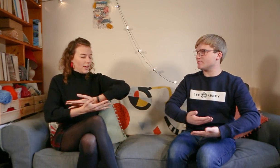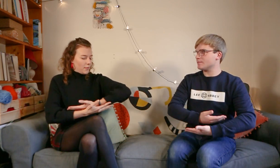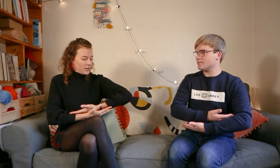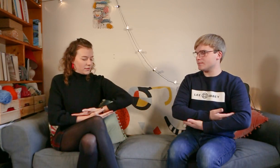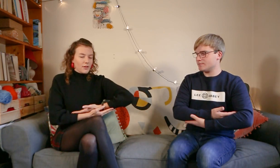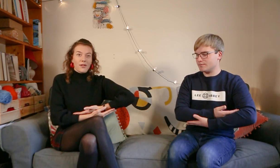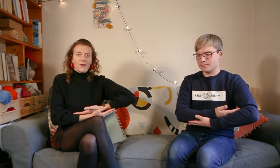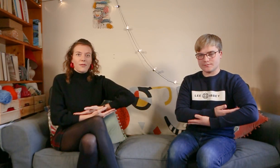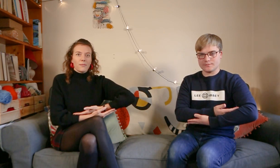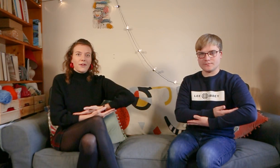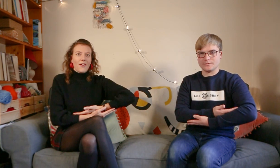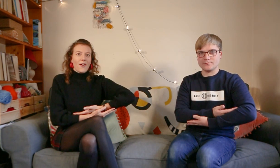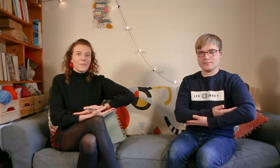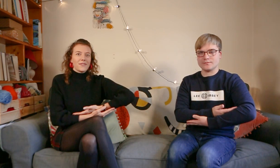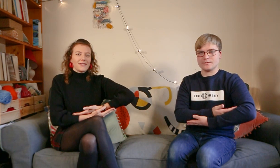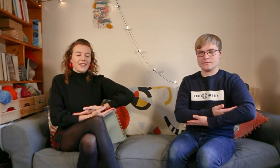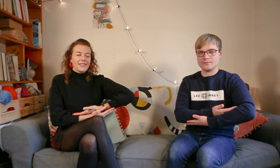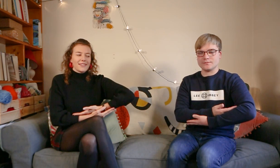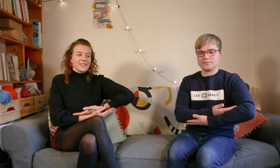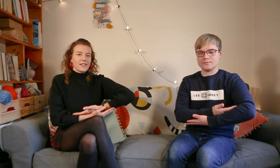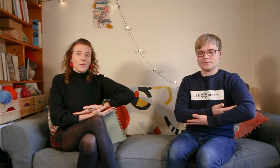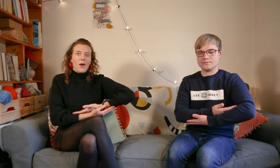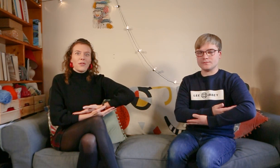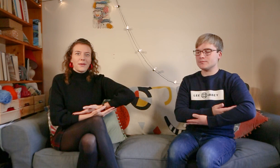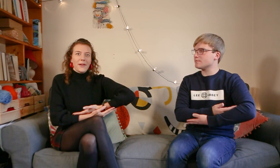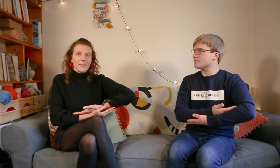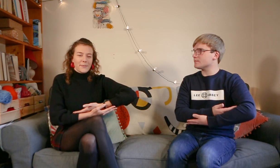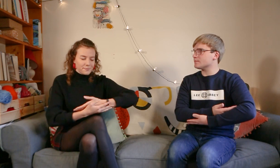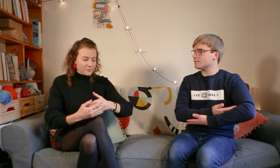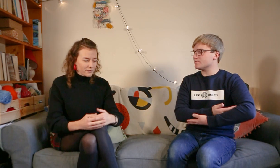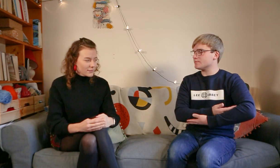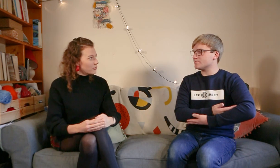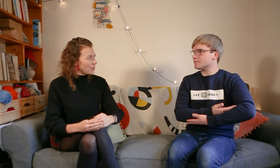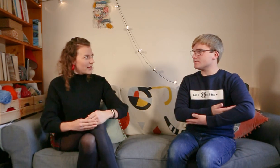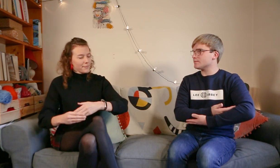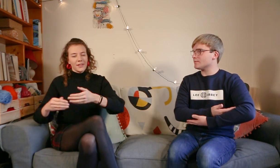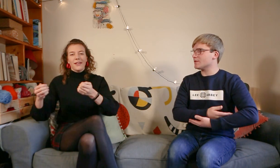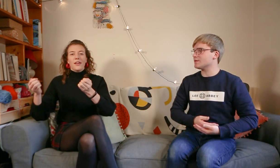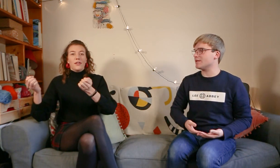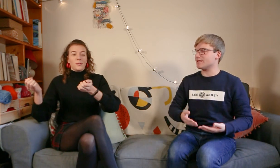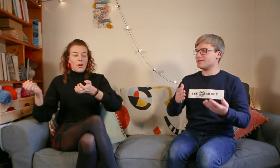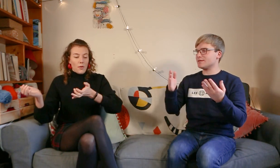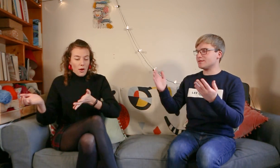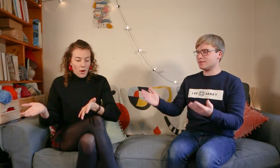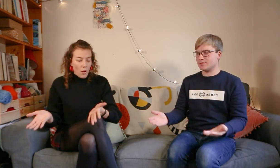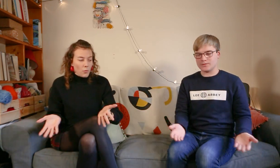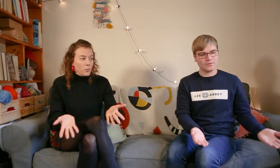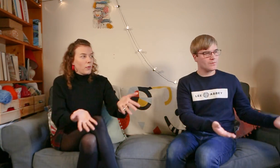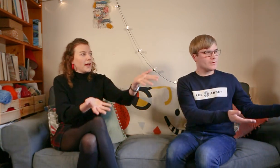And we can bring our arms like this. Like we're holding a baby. Should we go again? Yes. So we go away